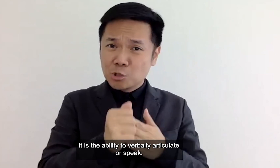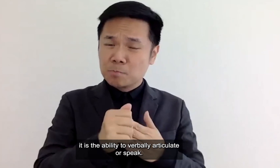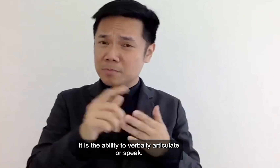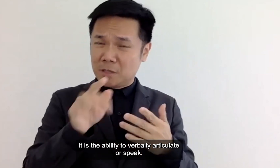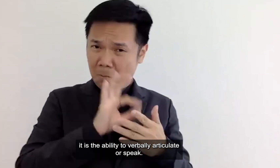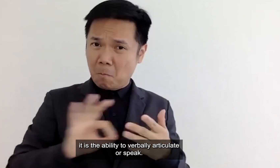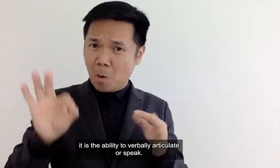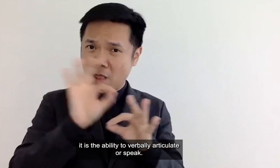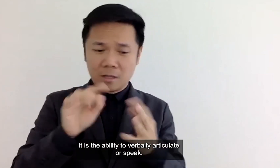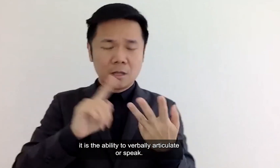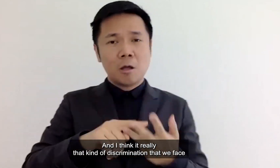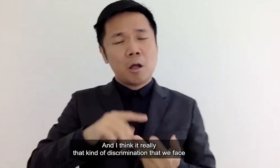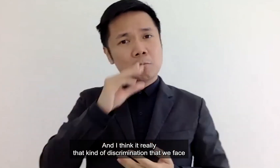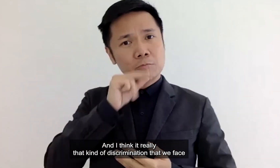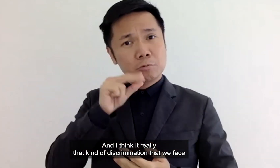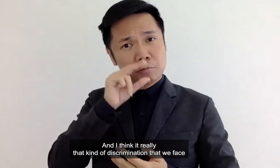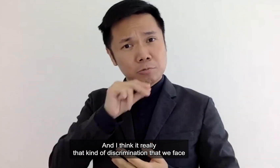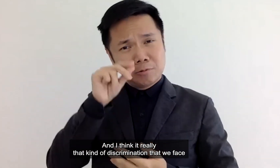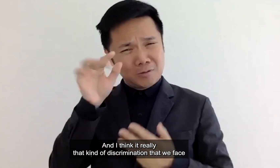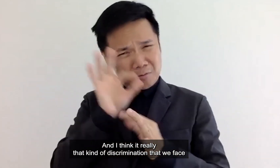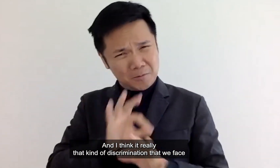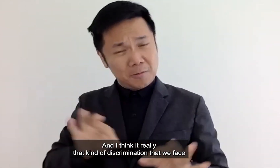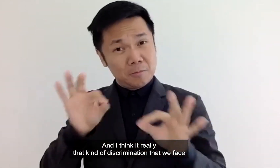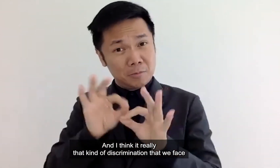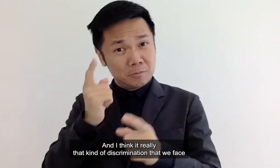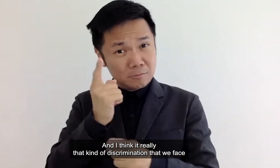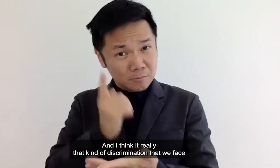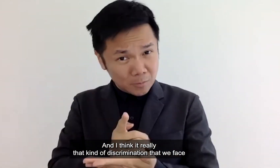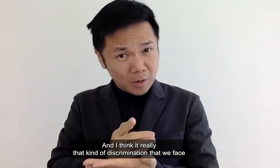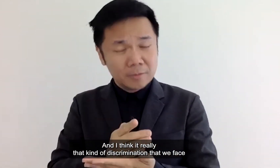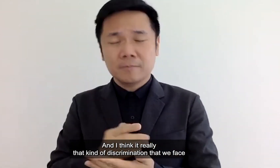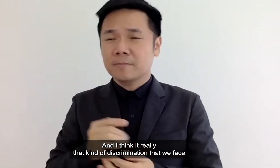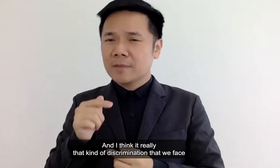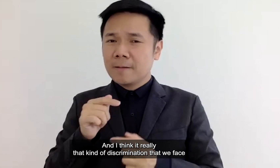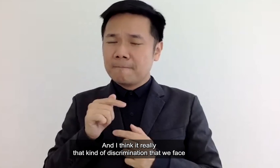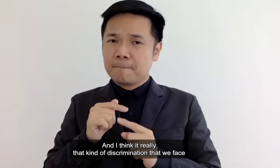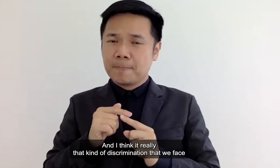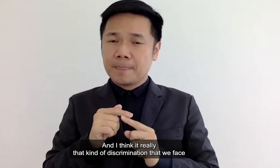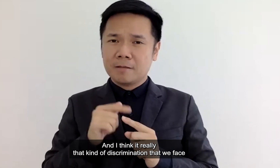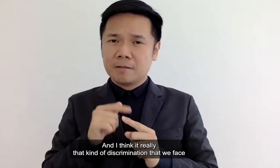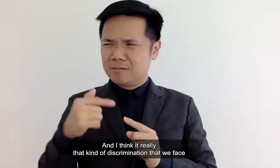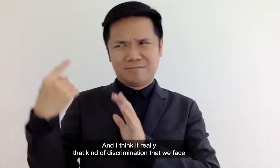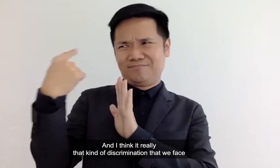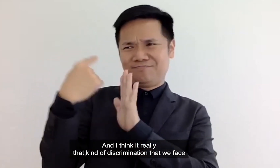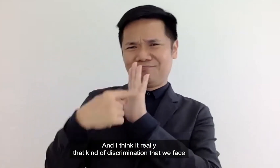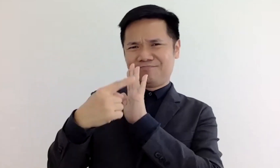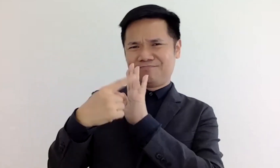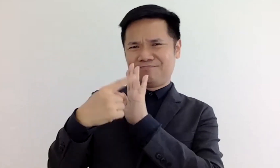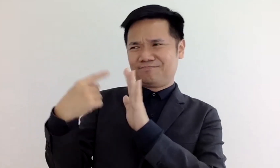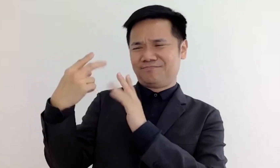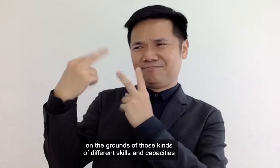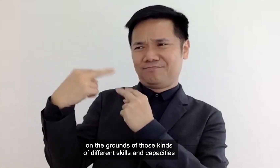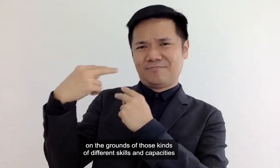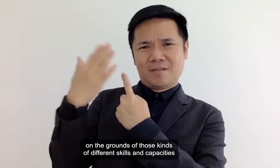verbally articulate or speak and i think it really that that kind of discrimination that we face